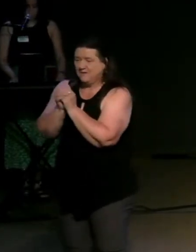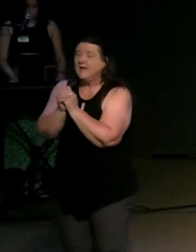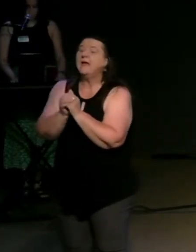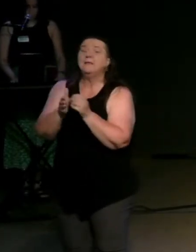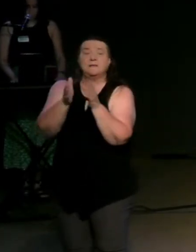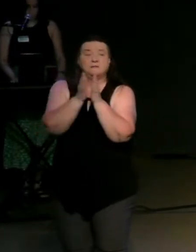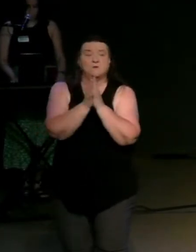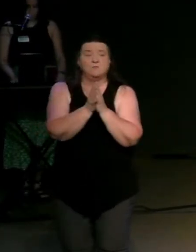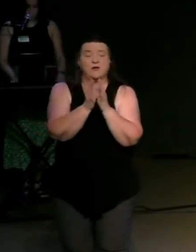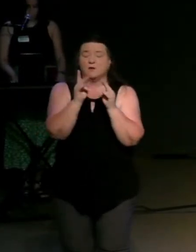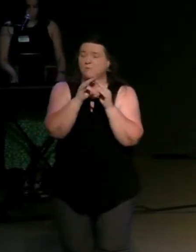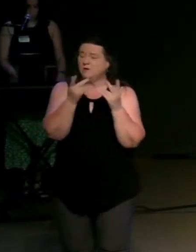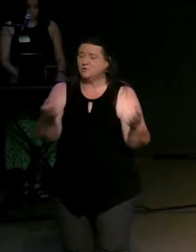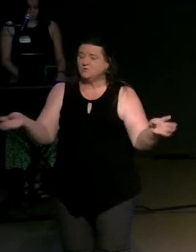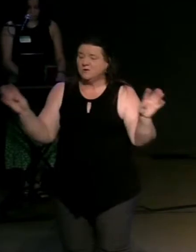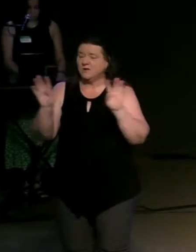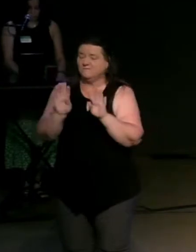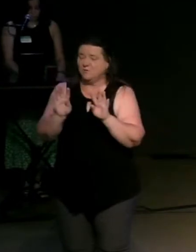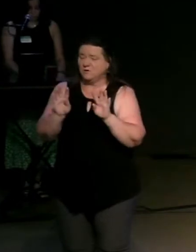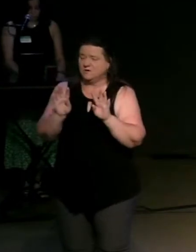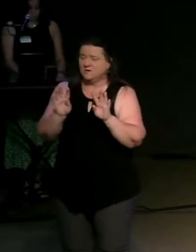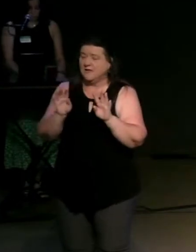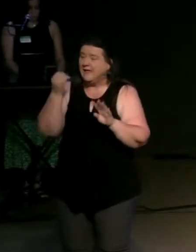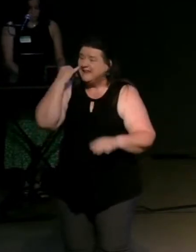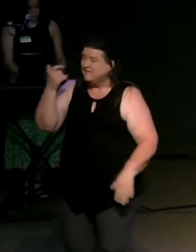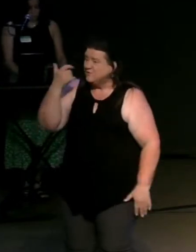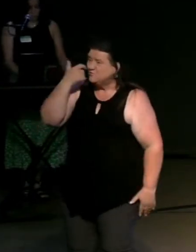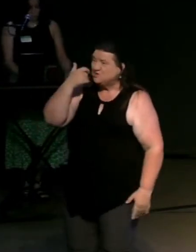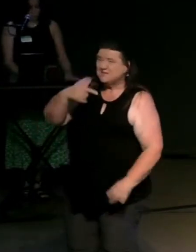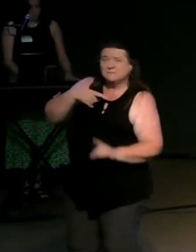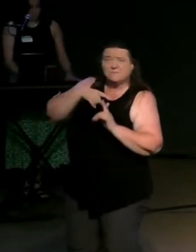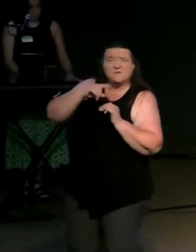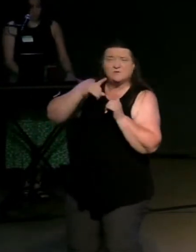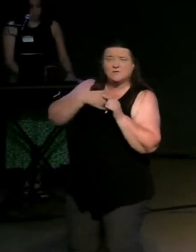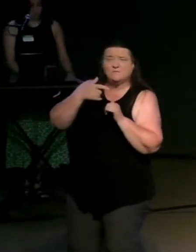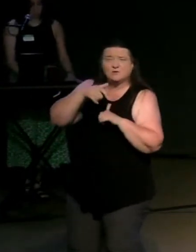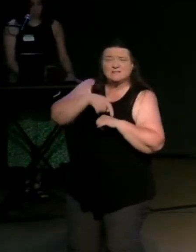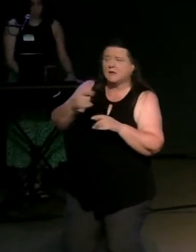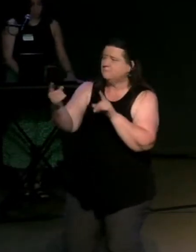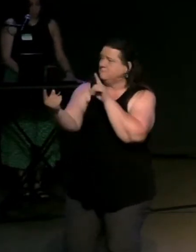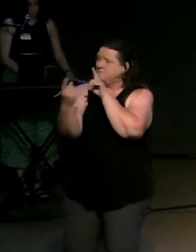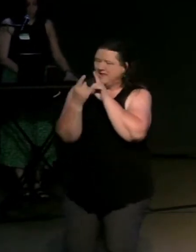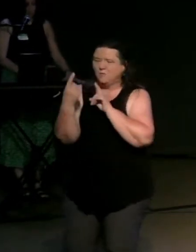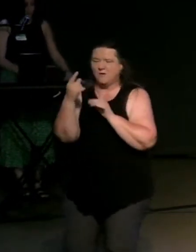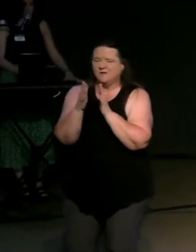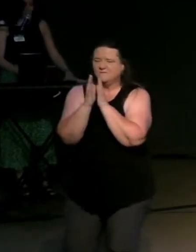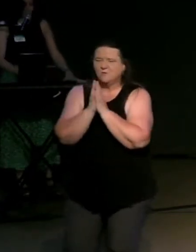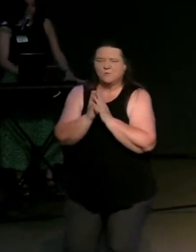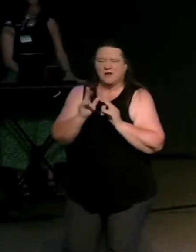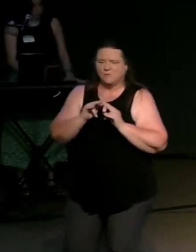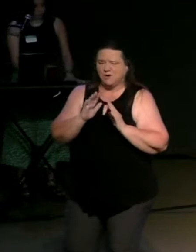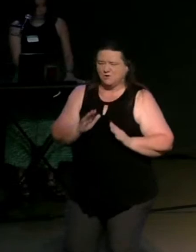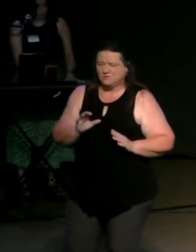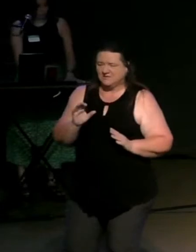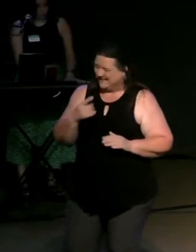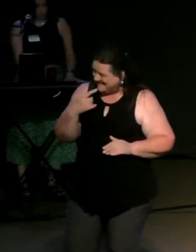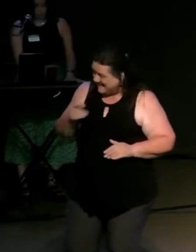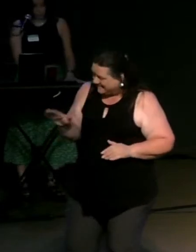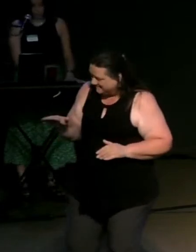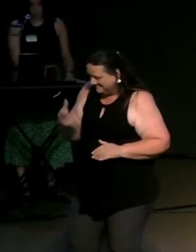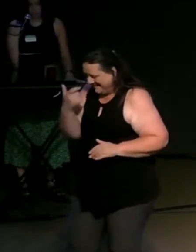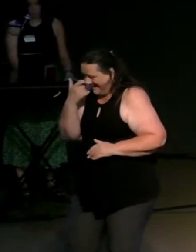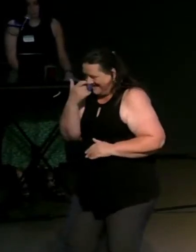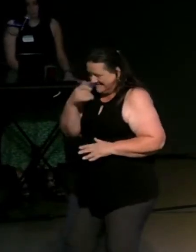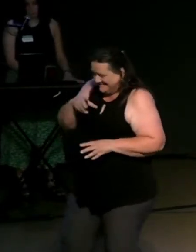and i want you if you also raise your hand i want you to come and pray with one of our prayer partners as well and tell them hey i just